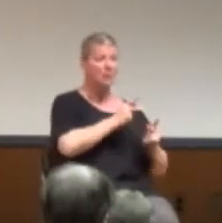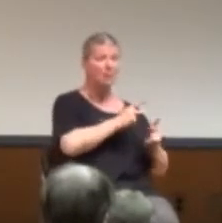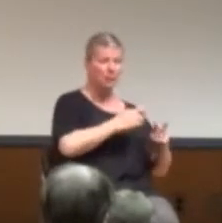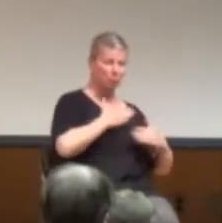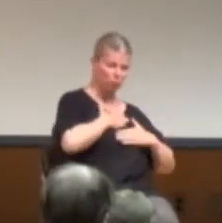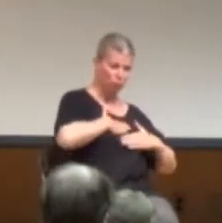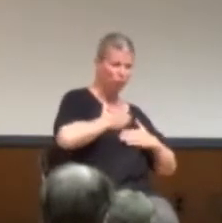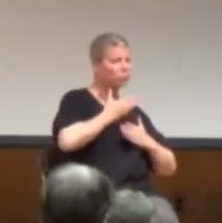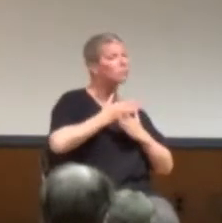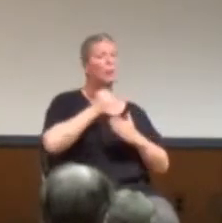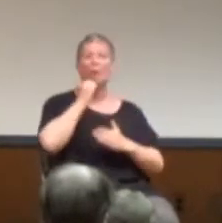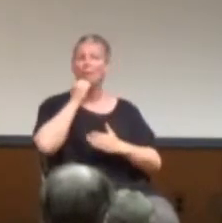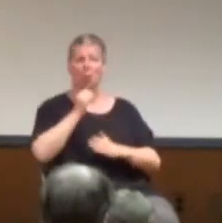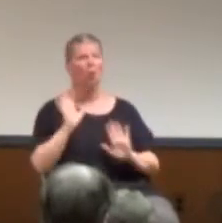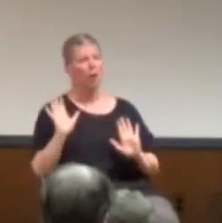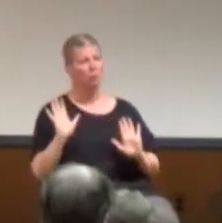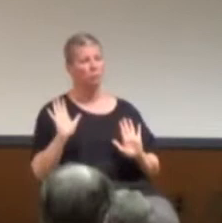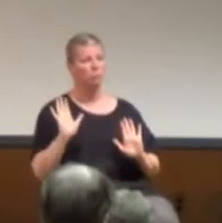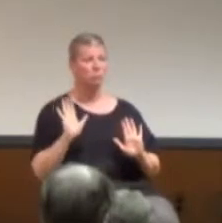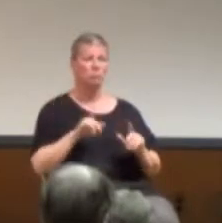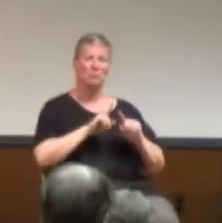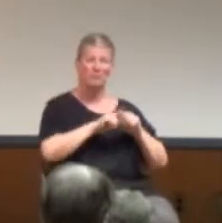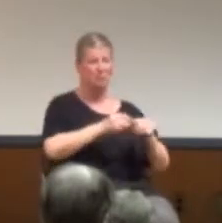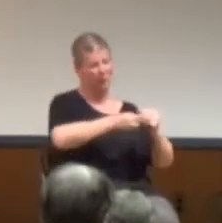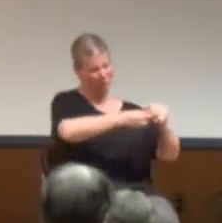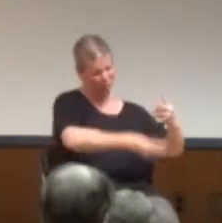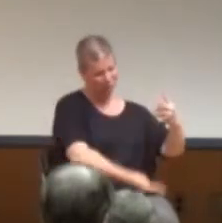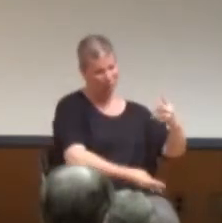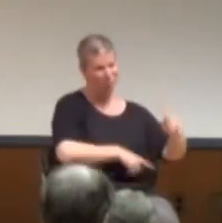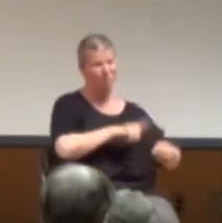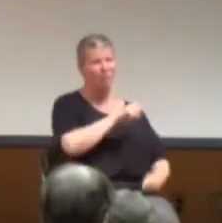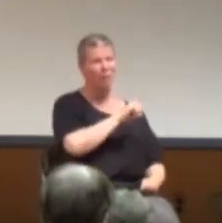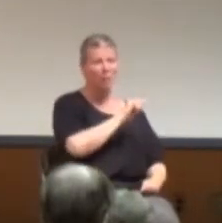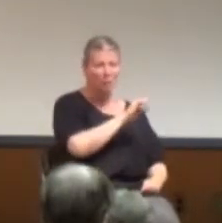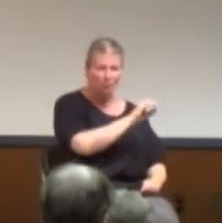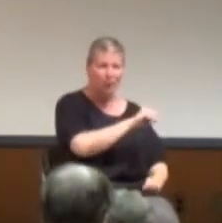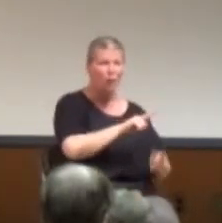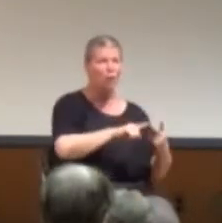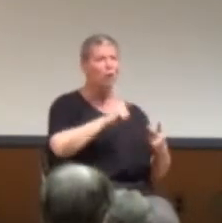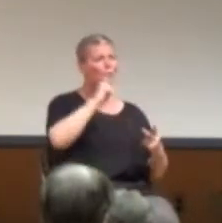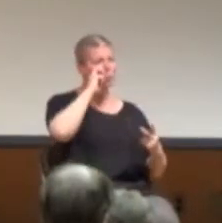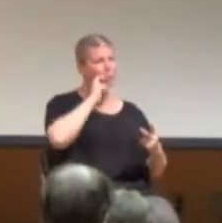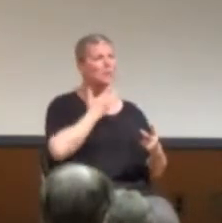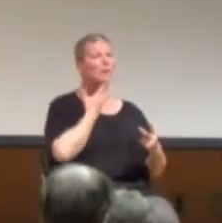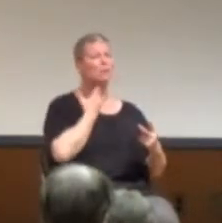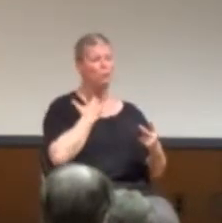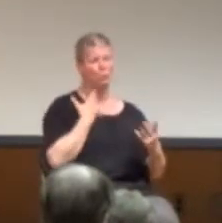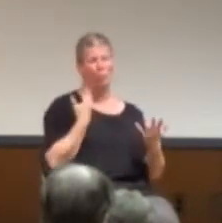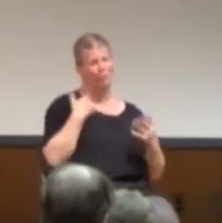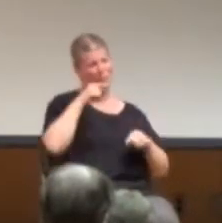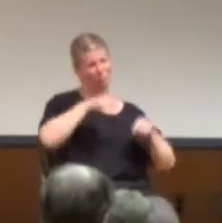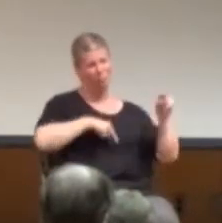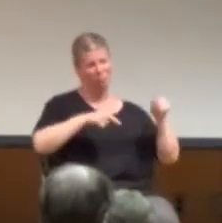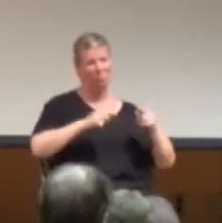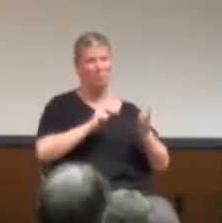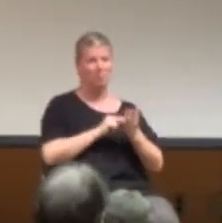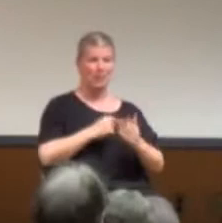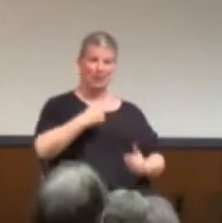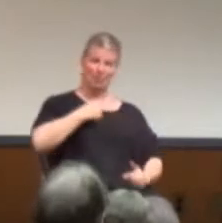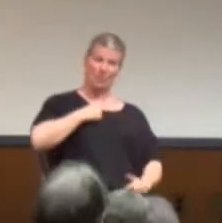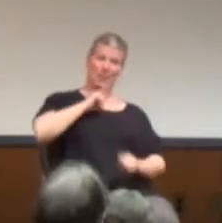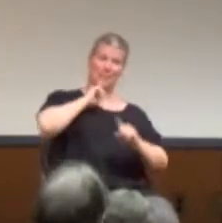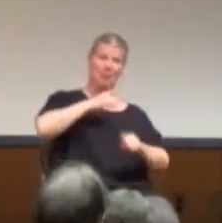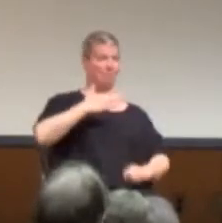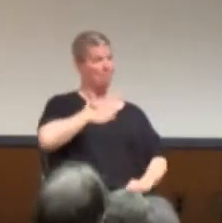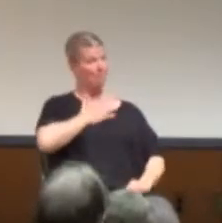it depends on many factors, such as libido, sex drive, that kind of thing. So, there are ways to walk around those questions without answering them directly.